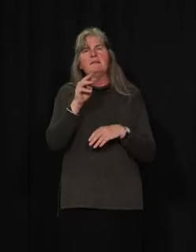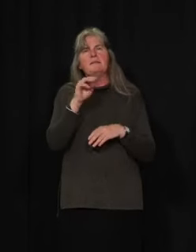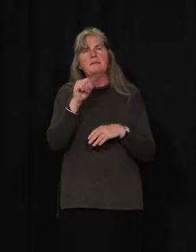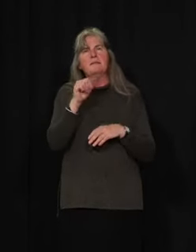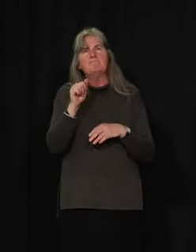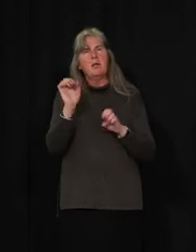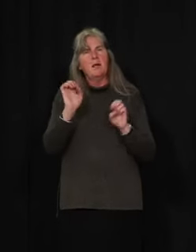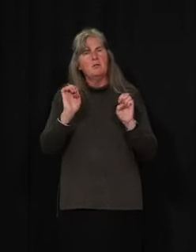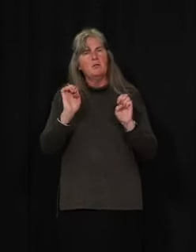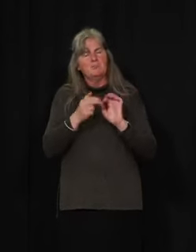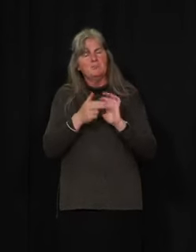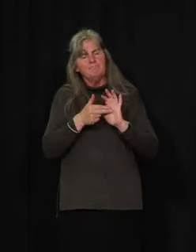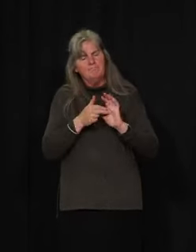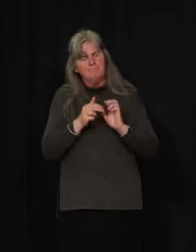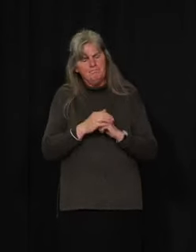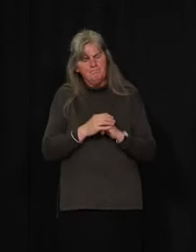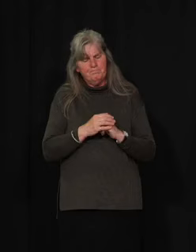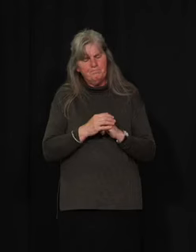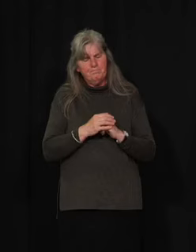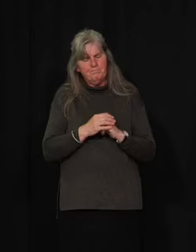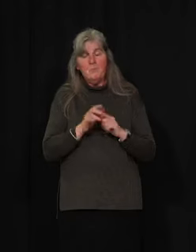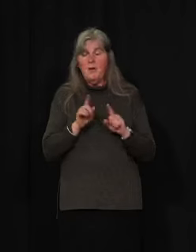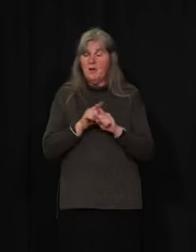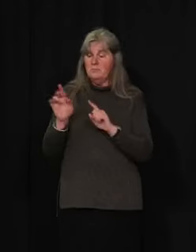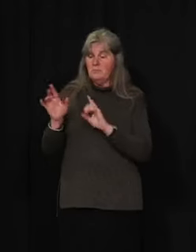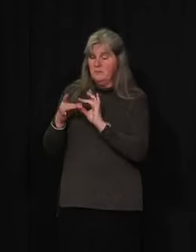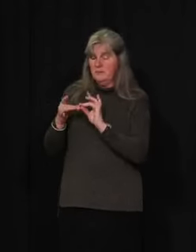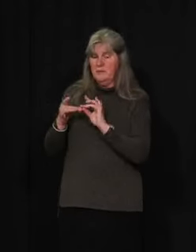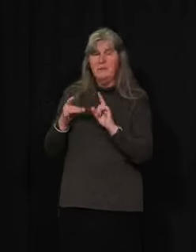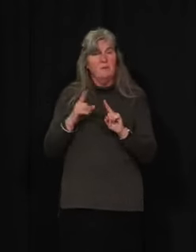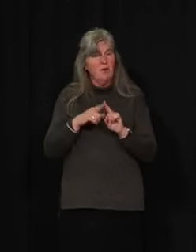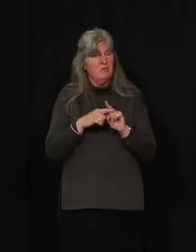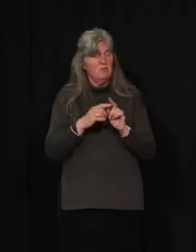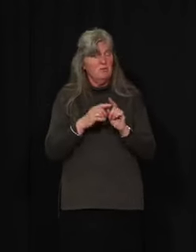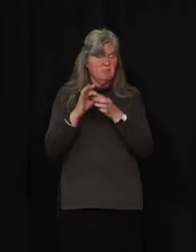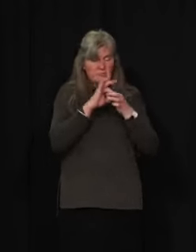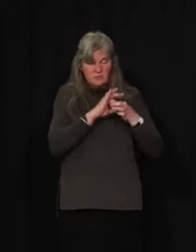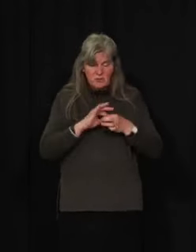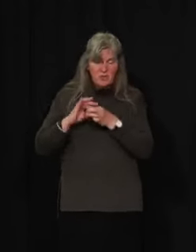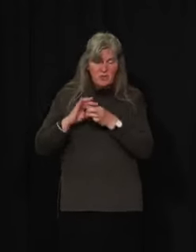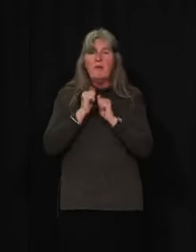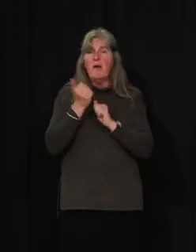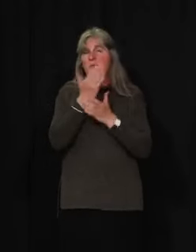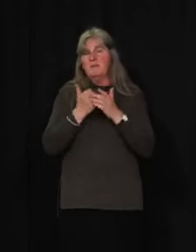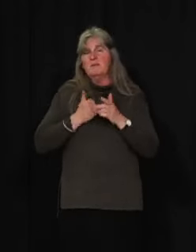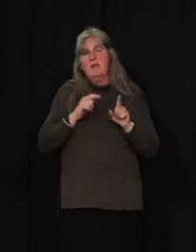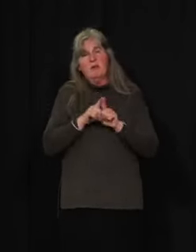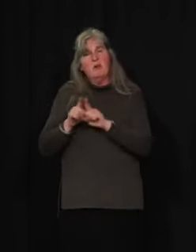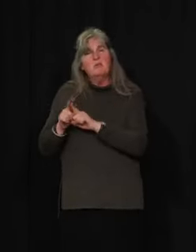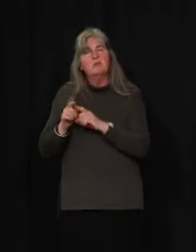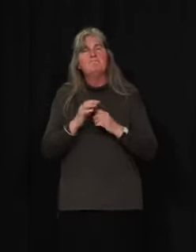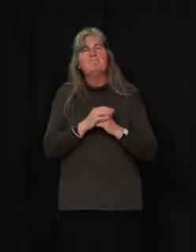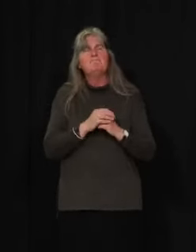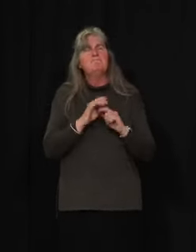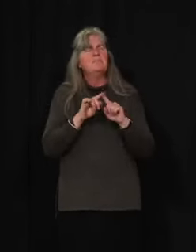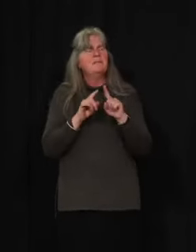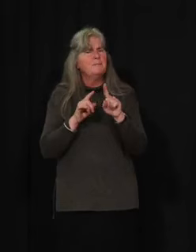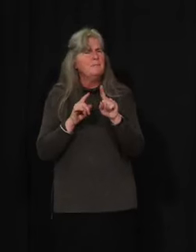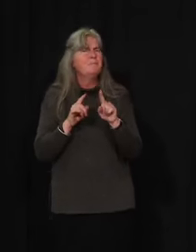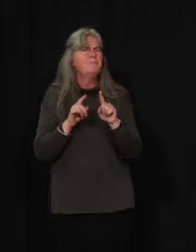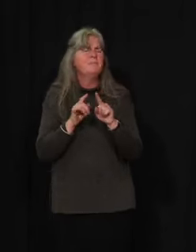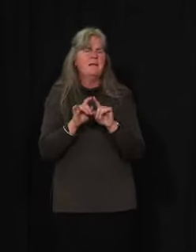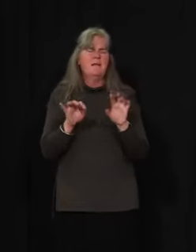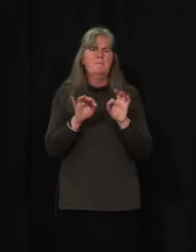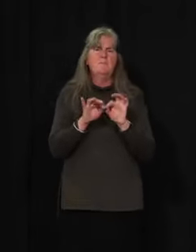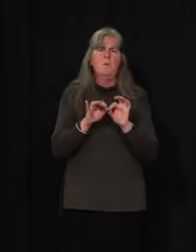it's also a matter of being in coordination with other jurisdictions. But it really is a matter